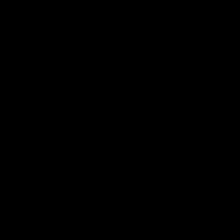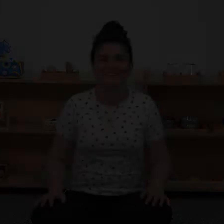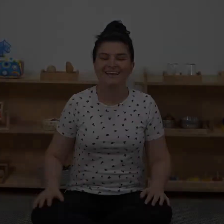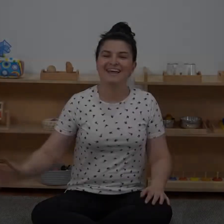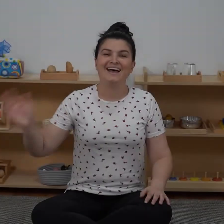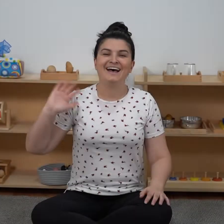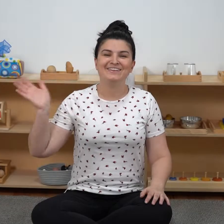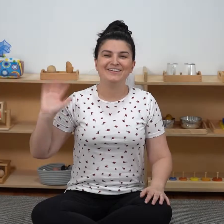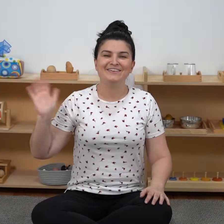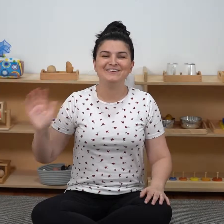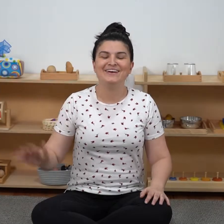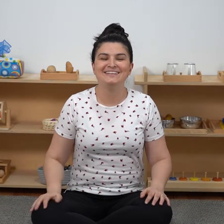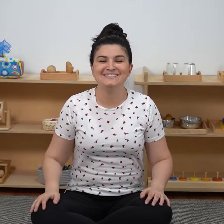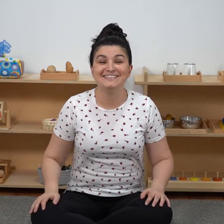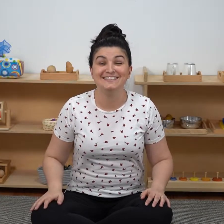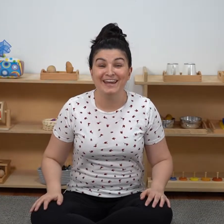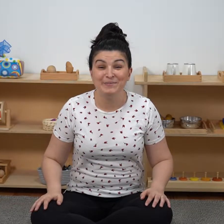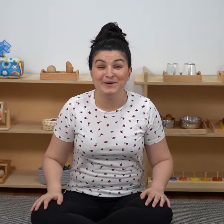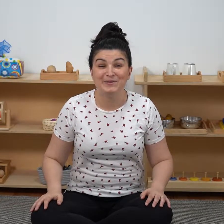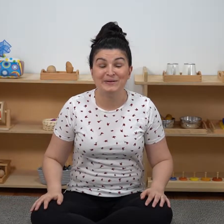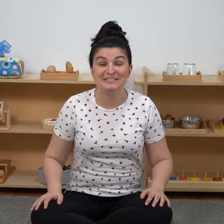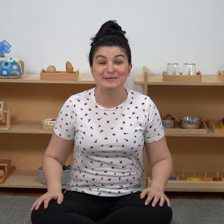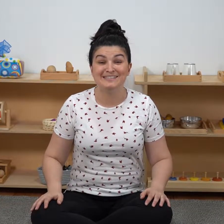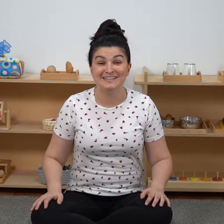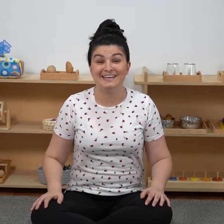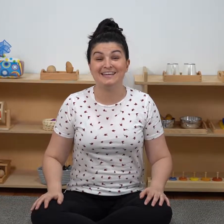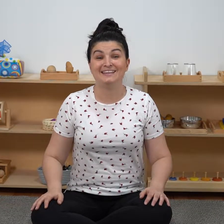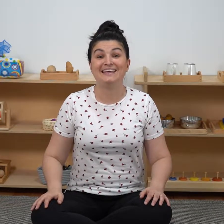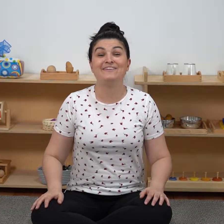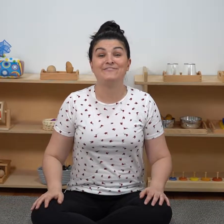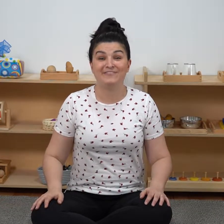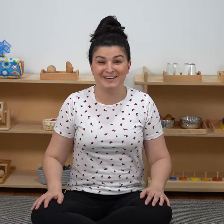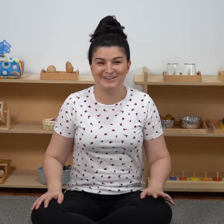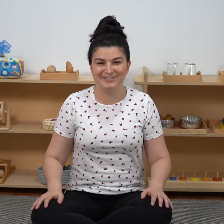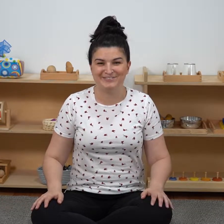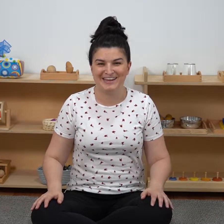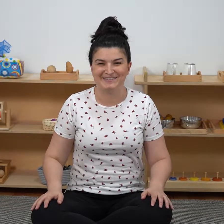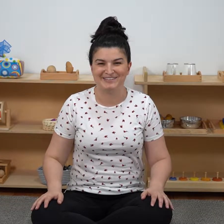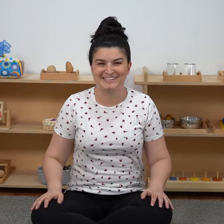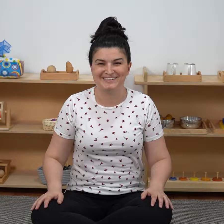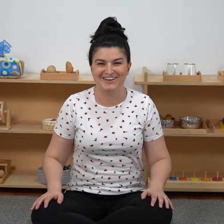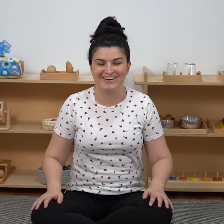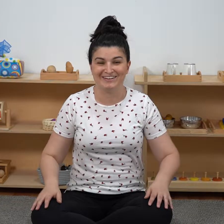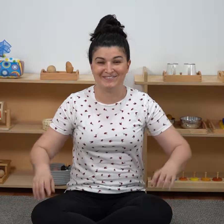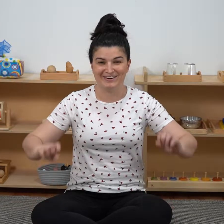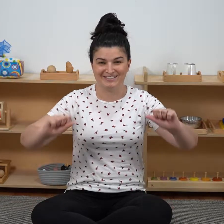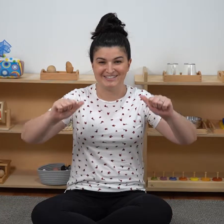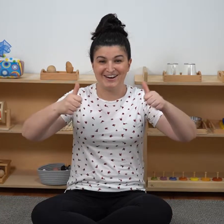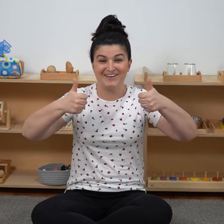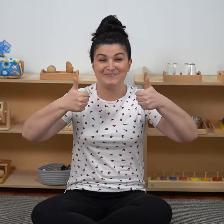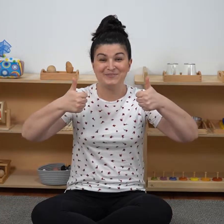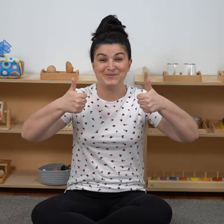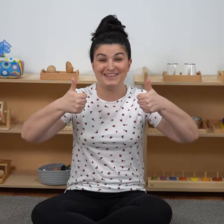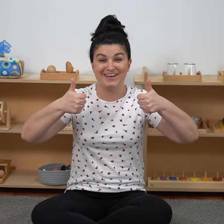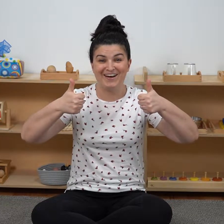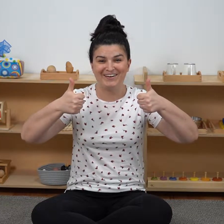Hello everyone! Today we are going to be singing the Finger Family song and we're going to start with our